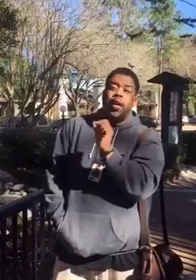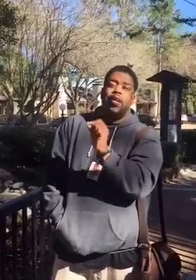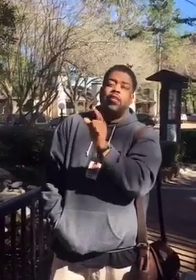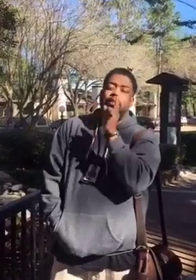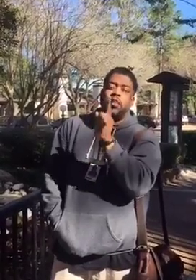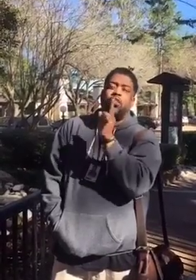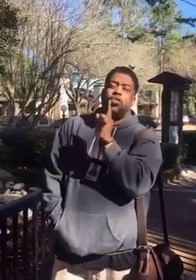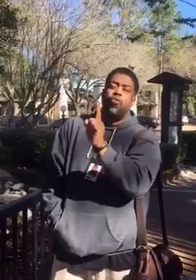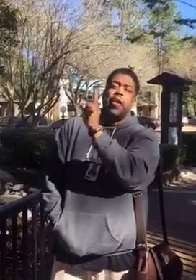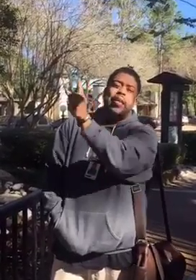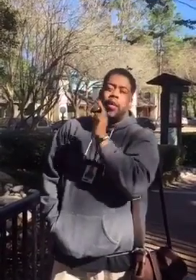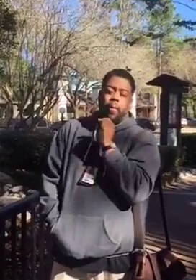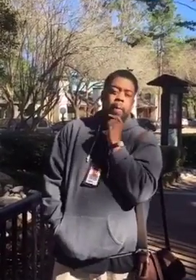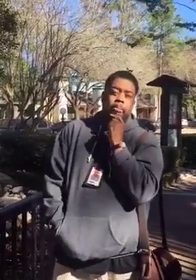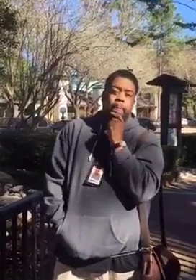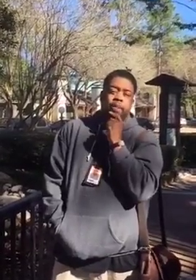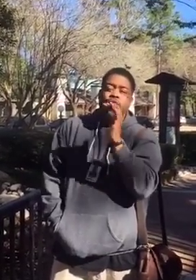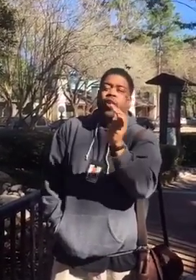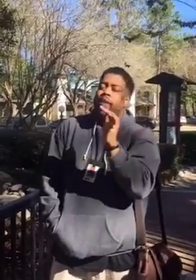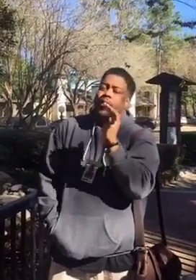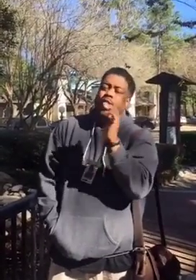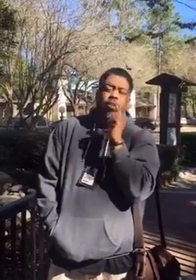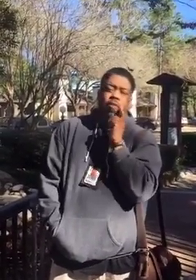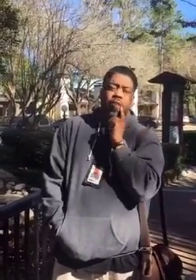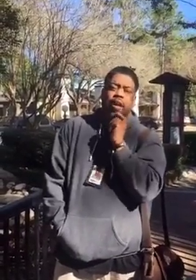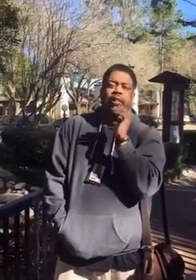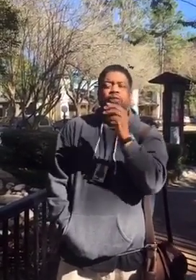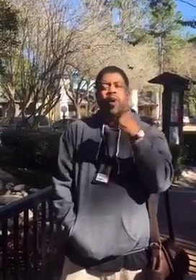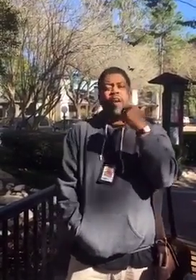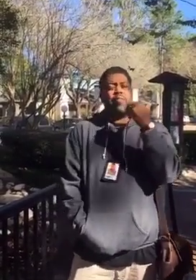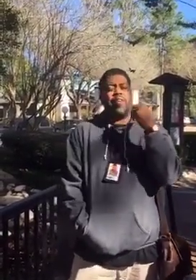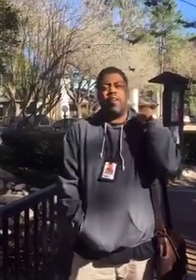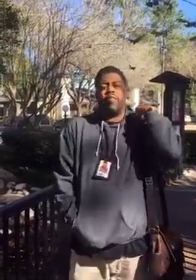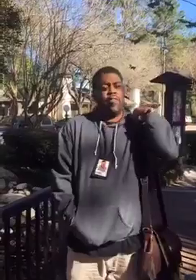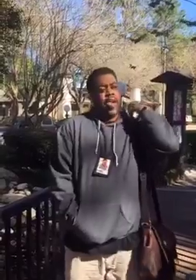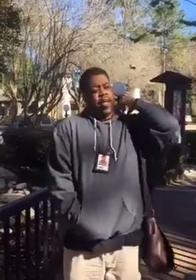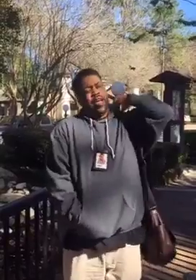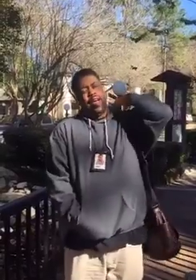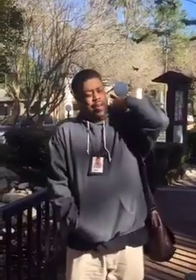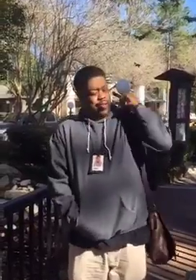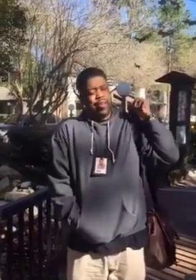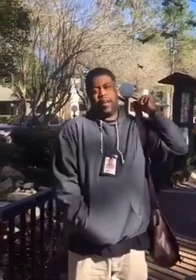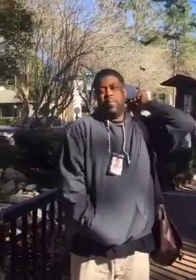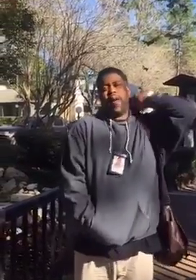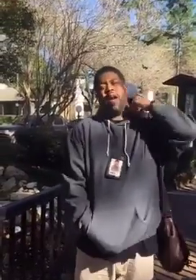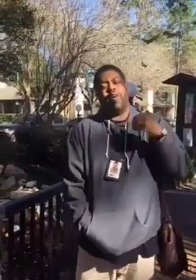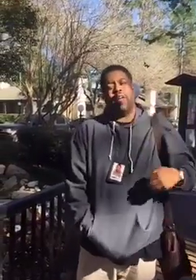beginning teaches your ending. You can't tell it to go fast. That's why you have to be careful to not compare it